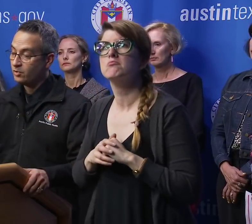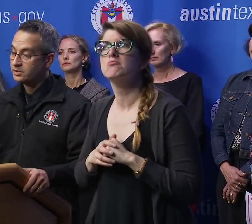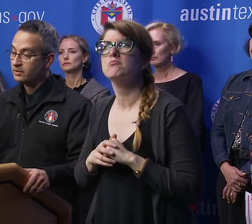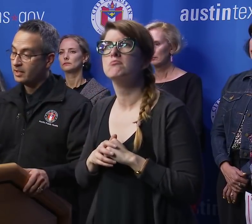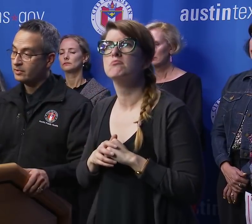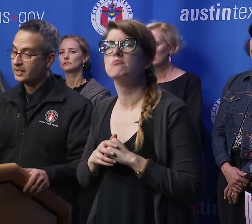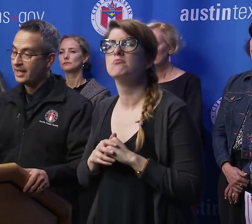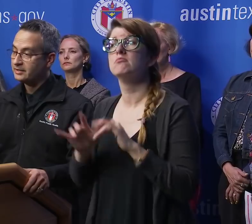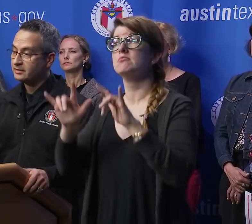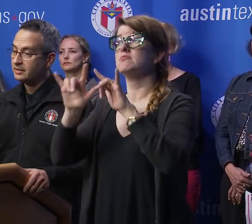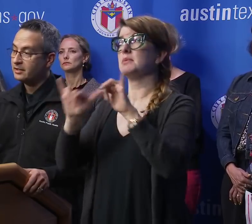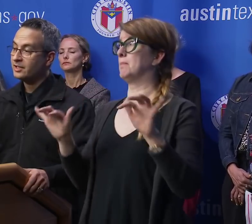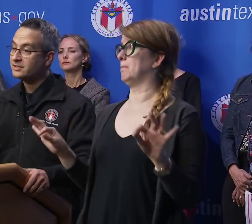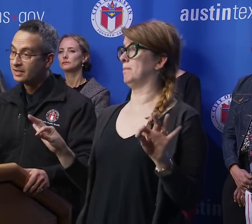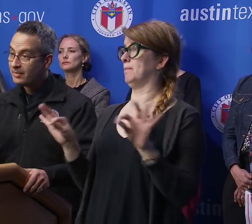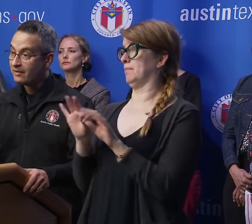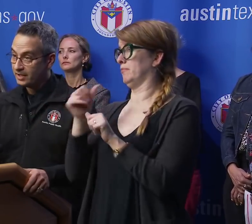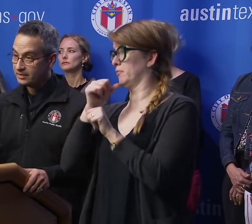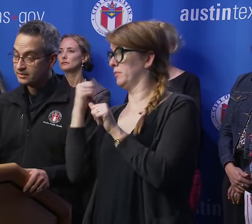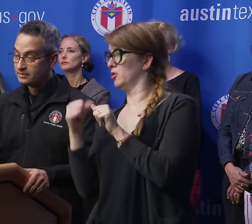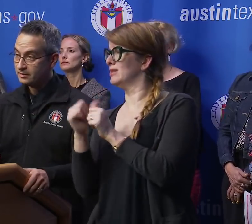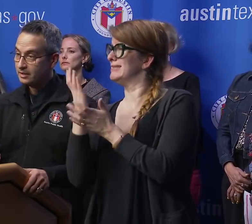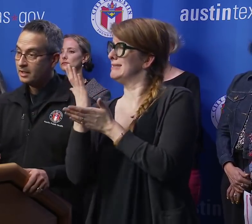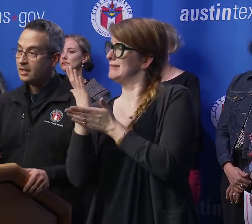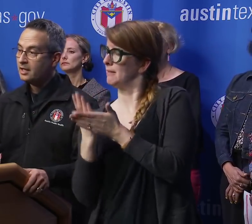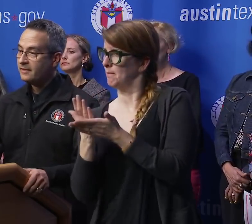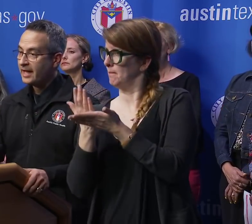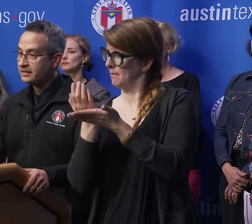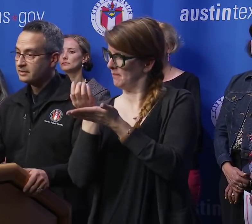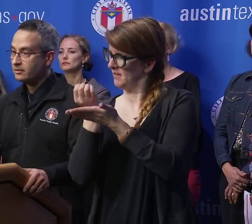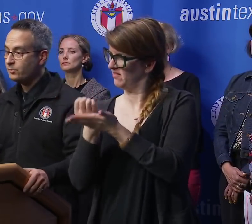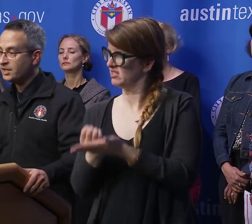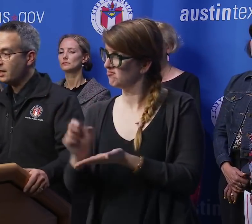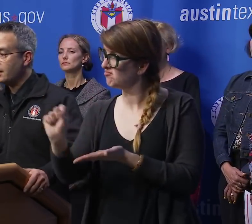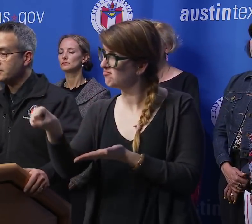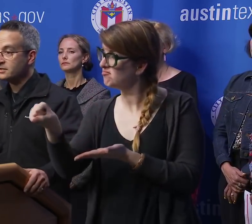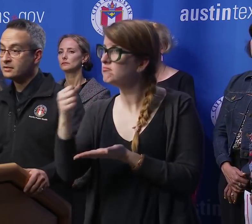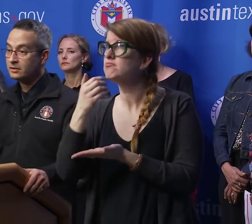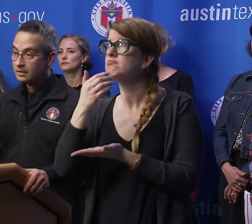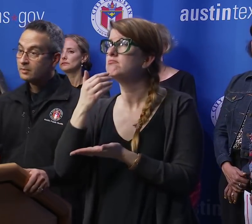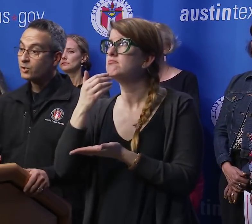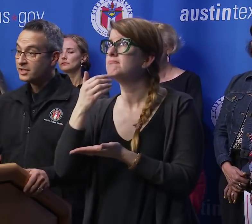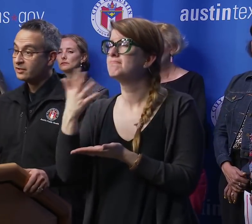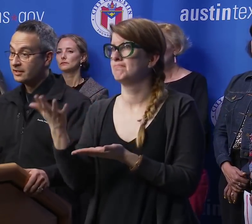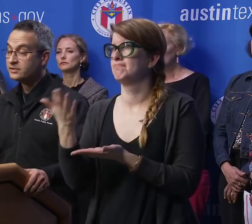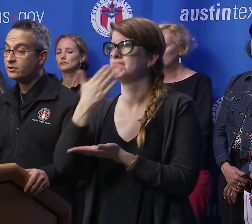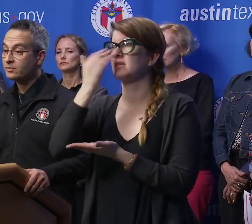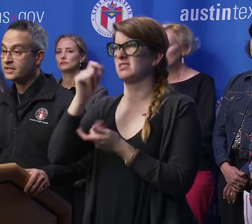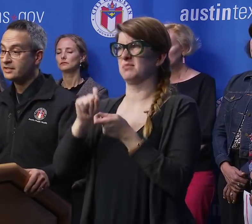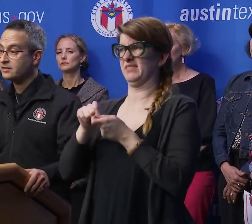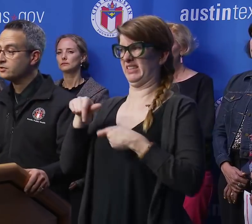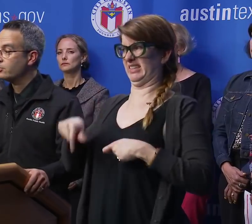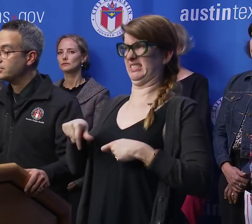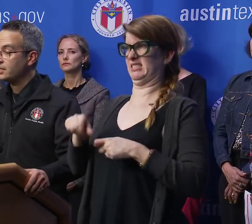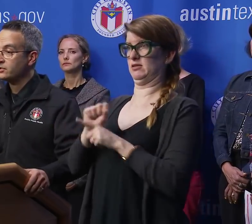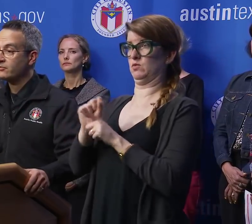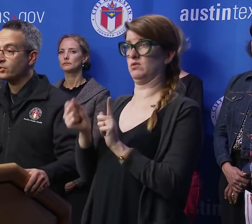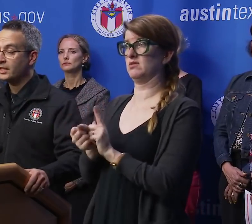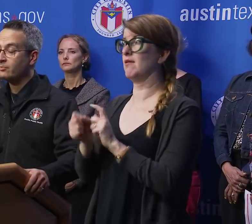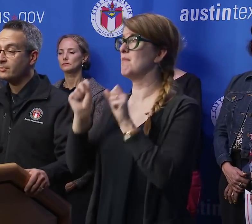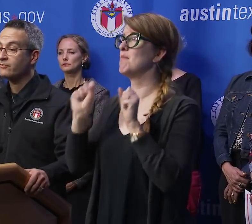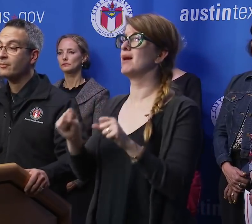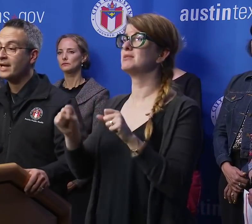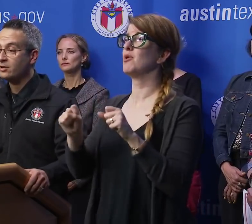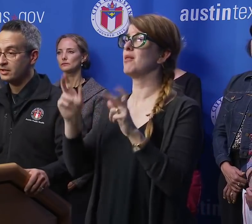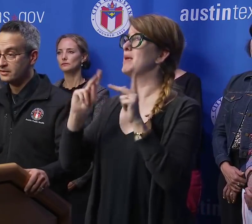it's important to remember that there is some evidence that because, particularly in this circumstance, there's the potential